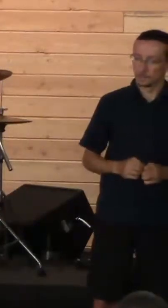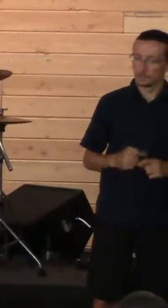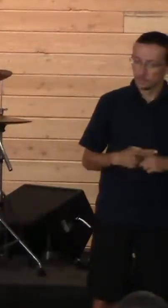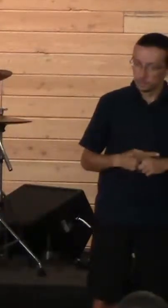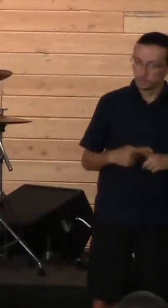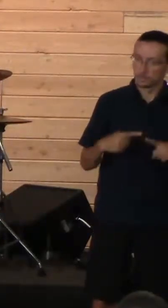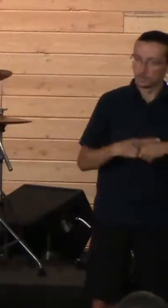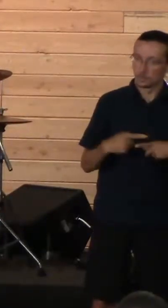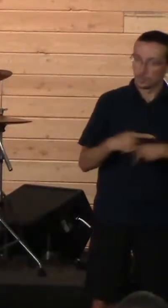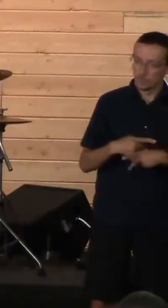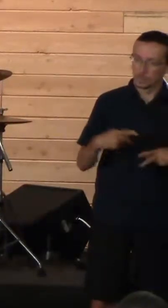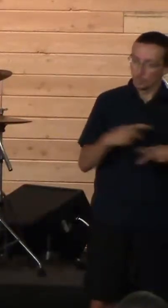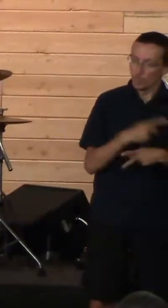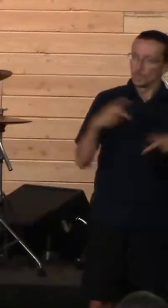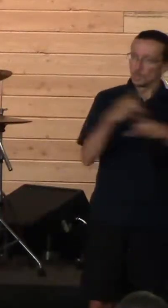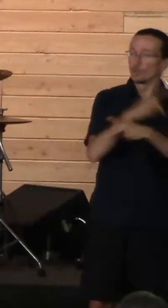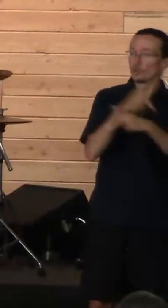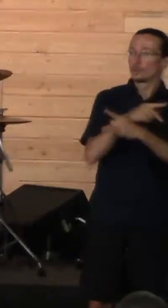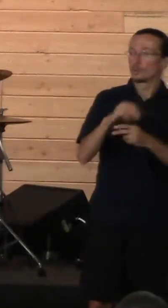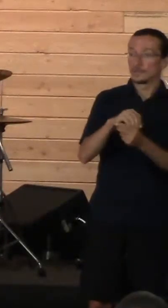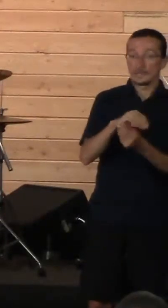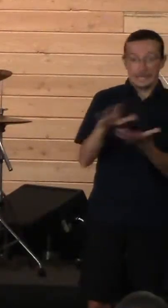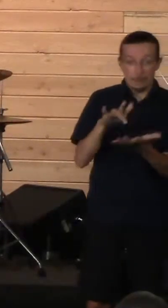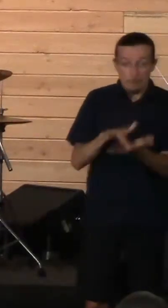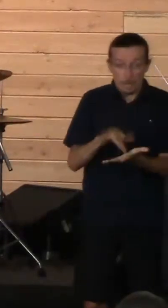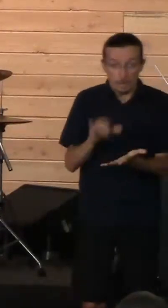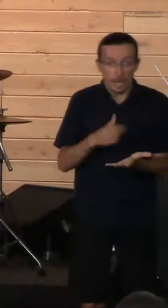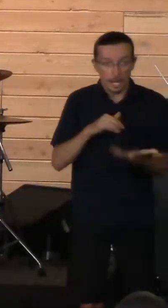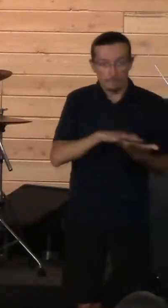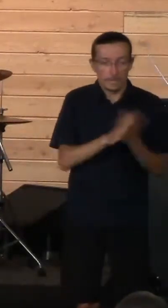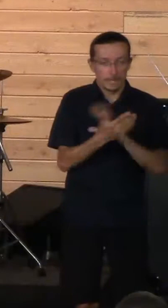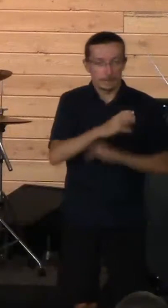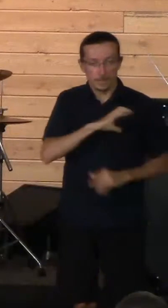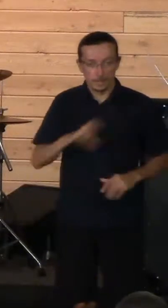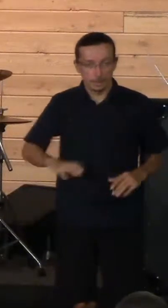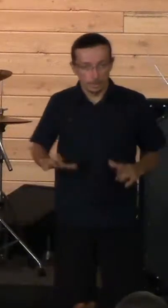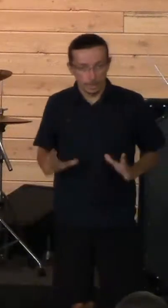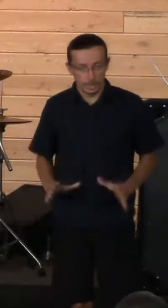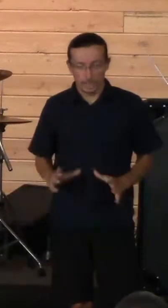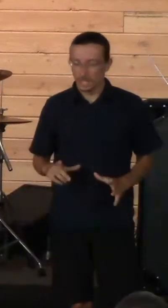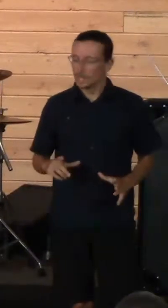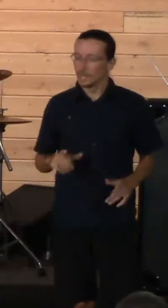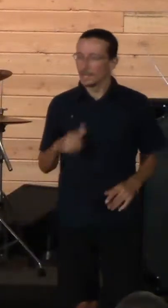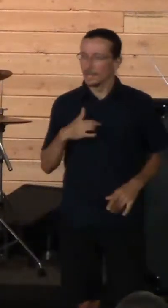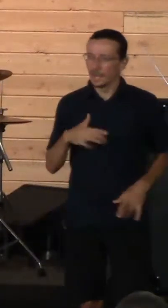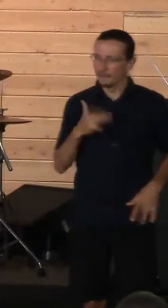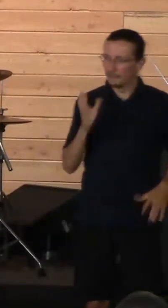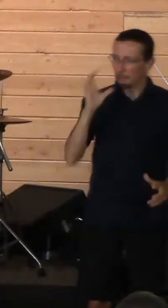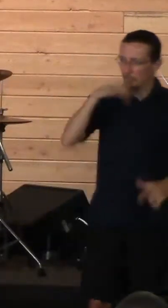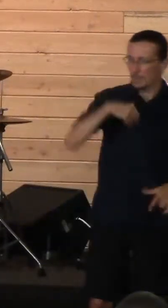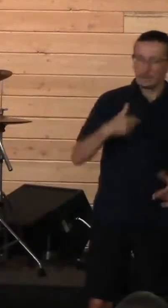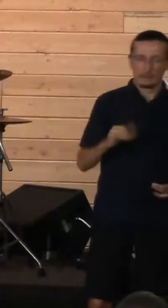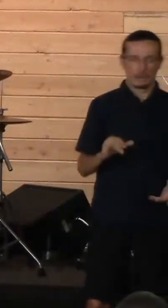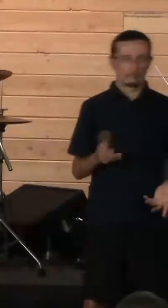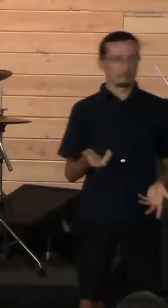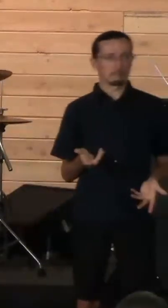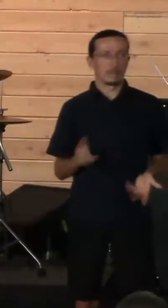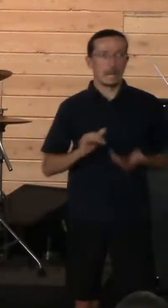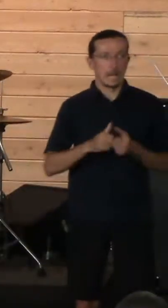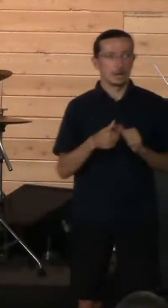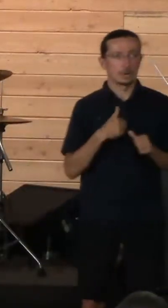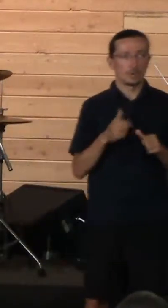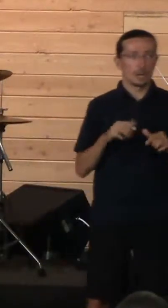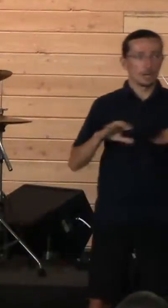worse. And in the middle of that, I became a Christian, and it was this weird feeling of how do I walk out the calling on my life,